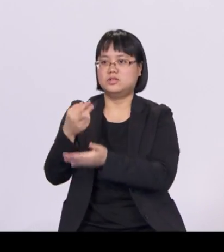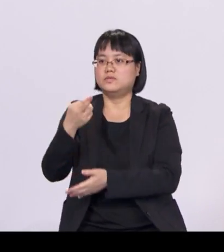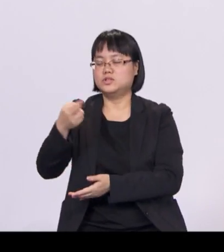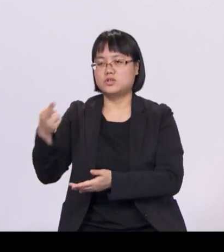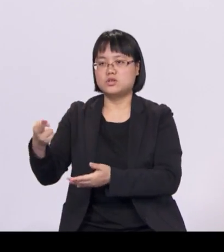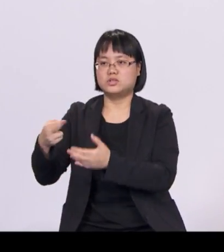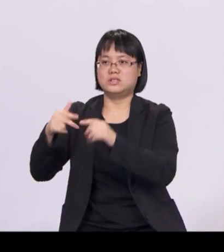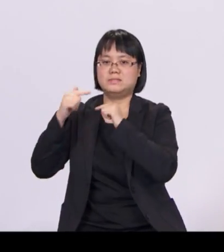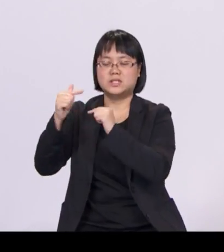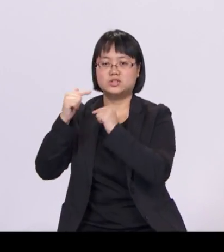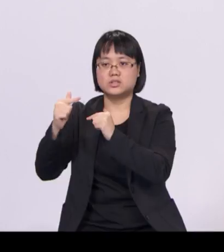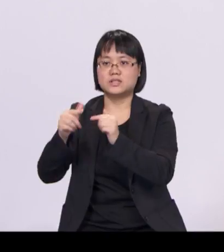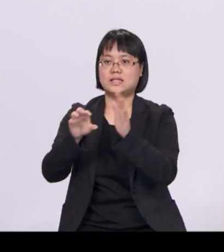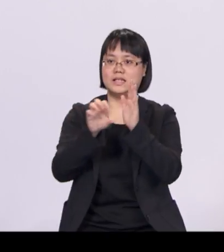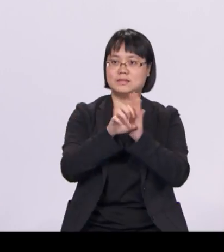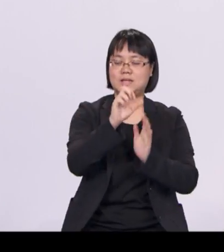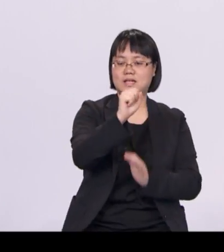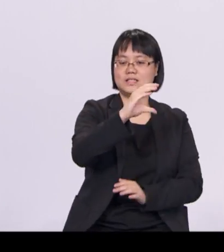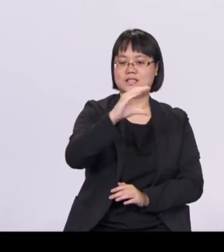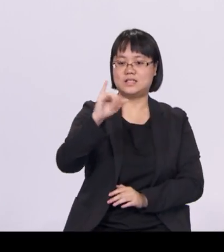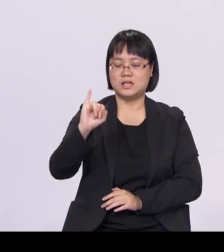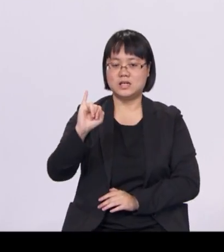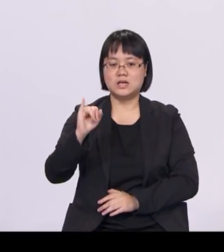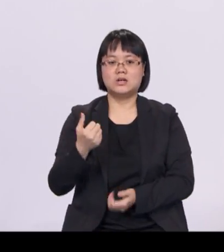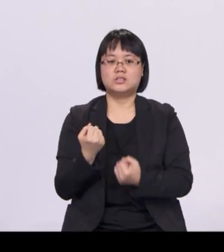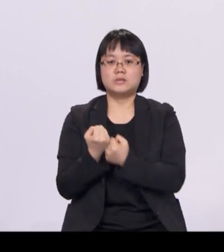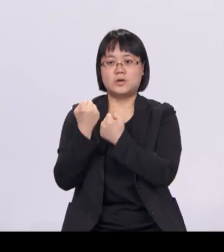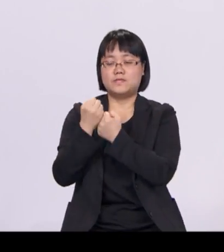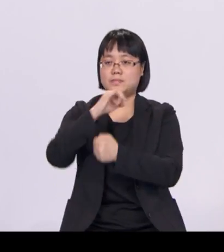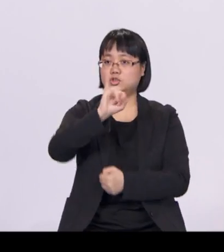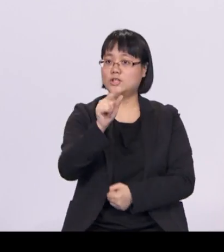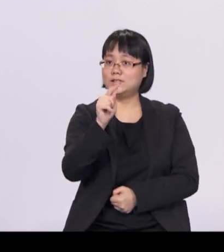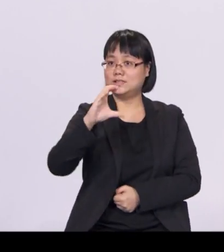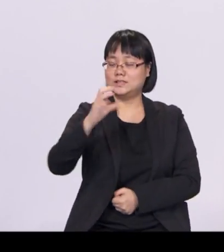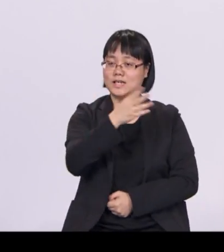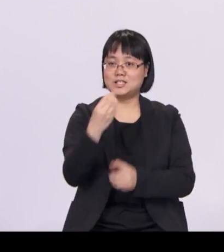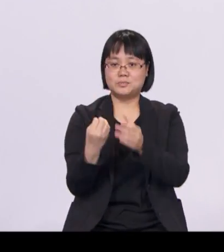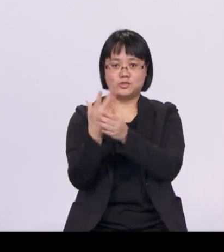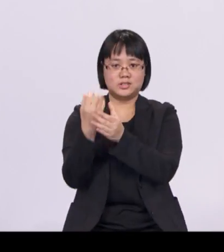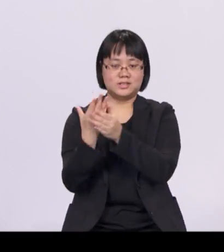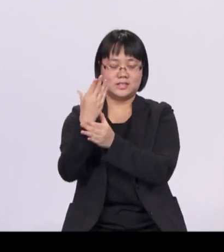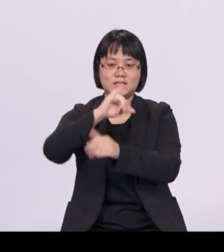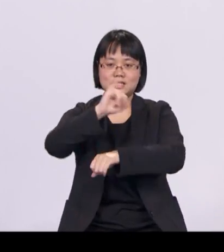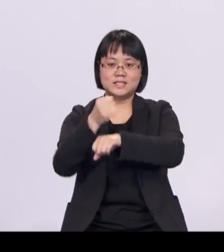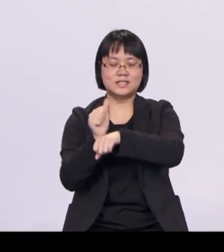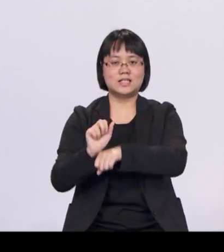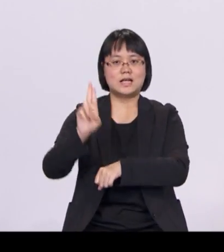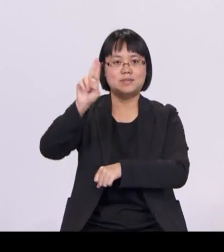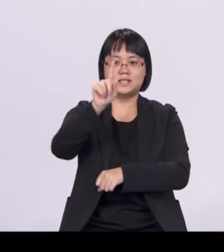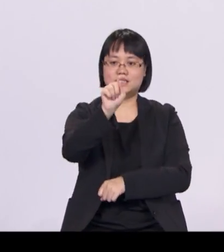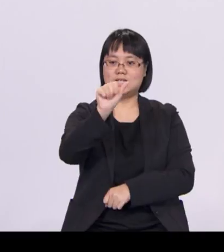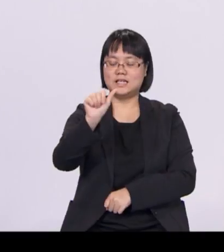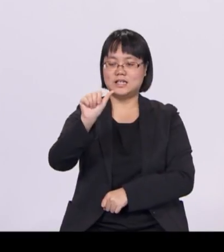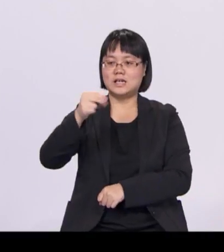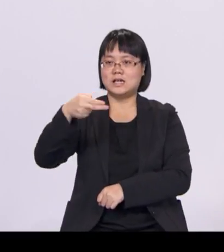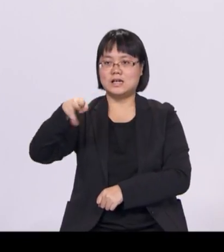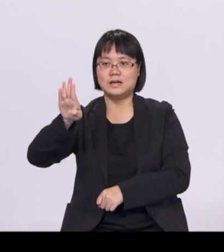the SCCI, with support from JTC and SPRING, has set up a Trade Association Hub, or TA Hub, at the Jurong Town Hall,